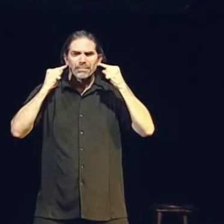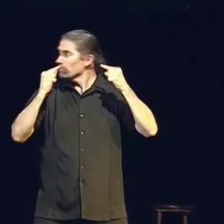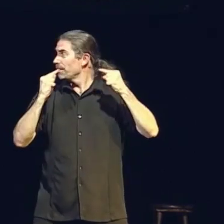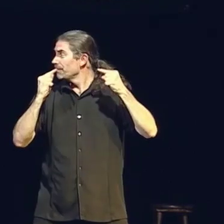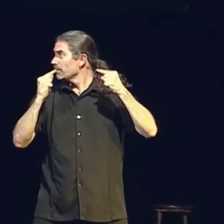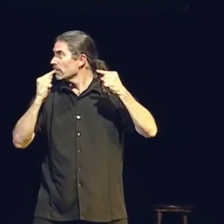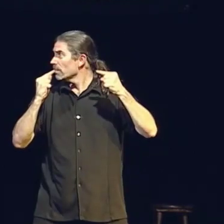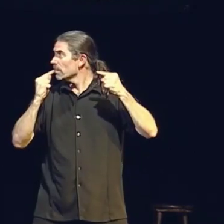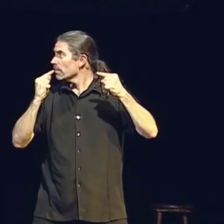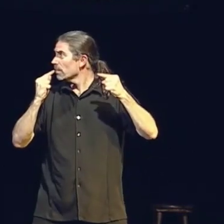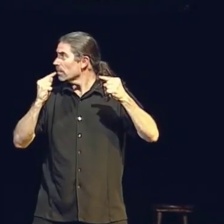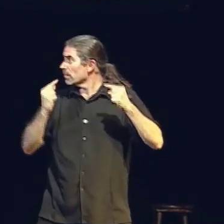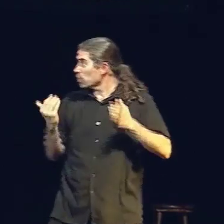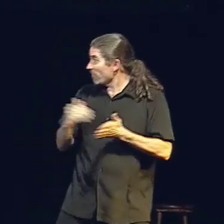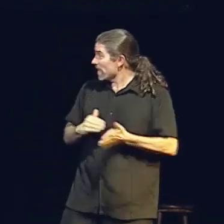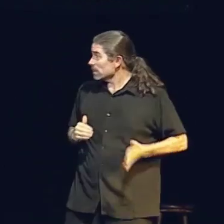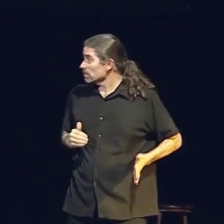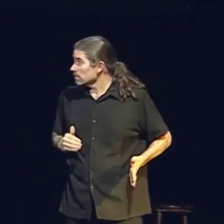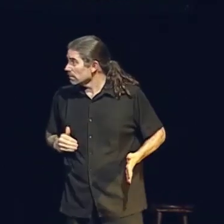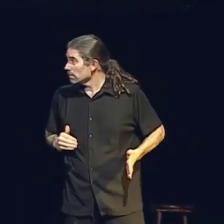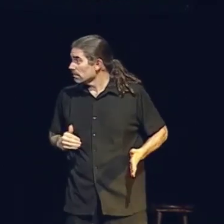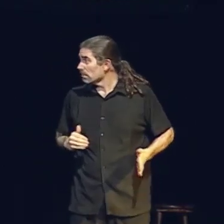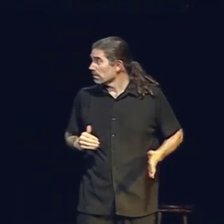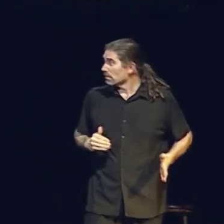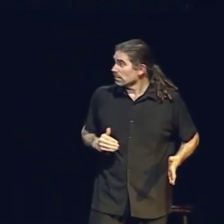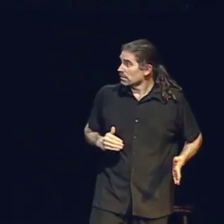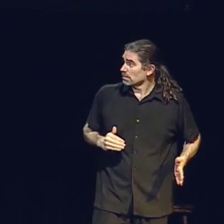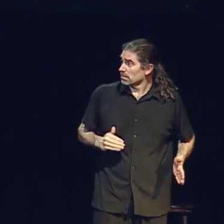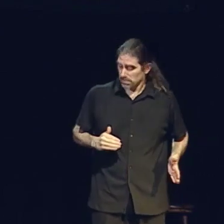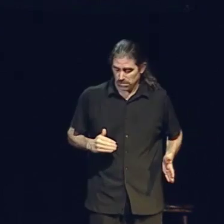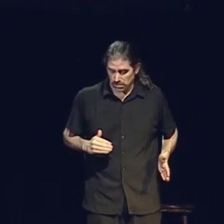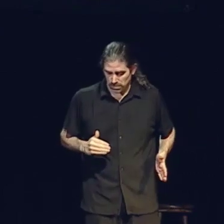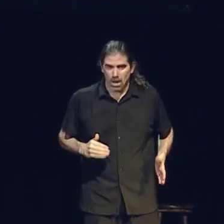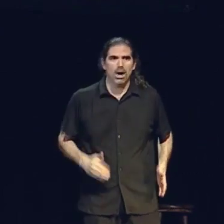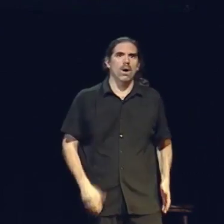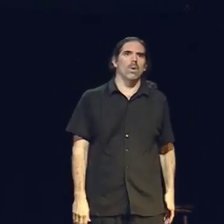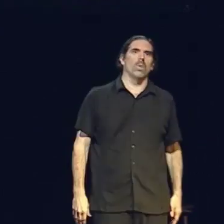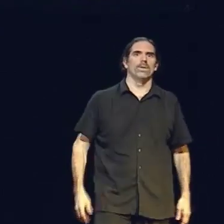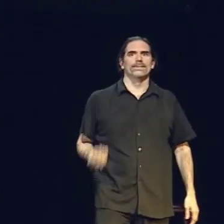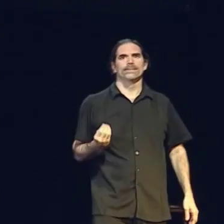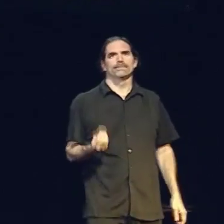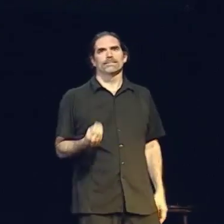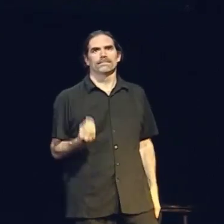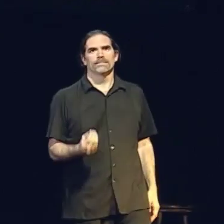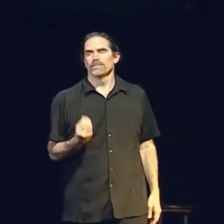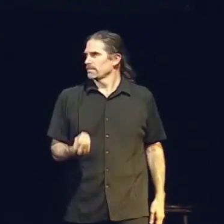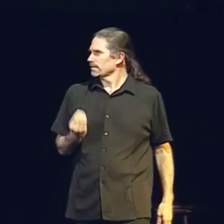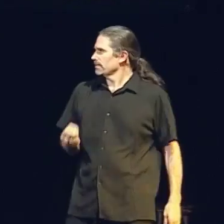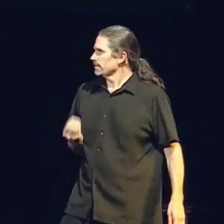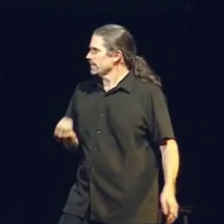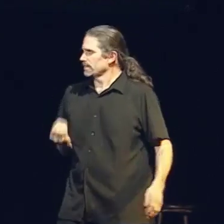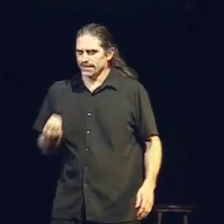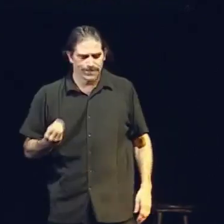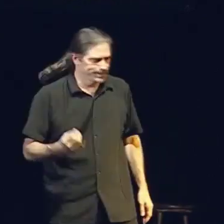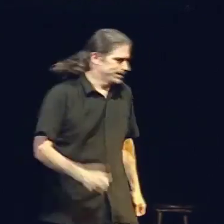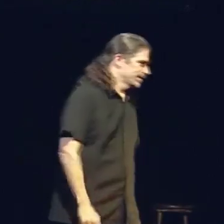Start over. Yes. You skipped too many important things. Yay!